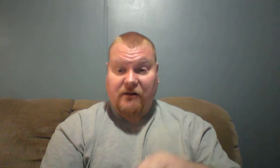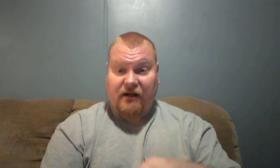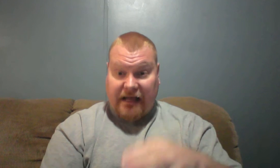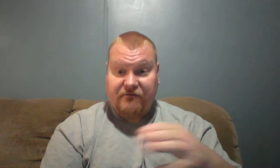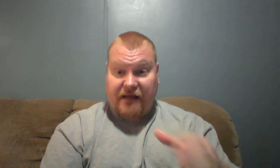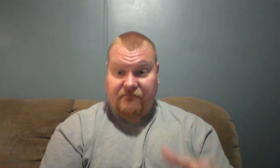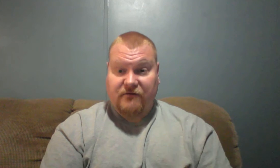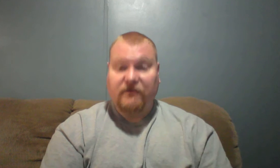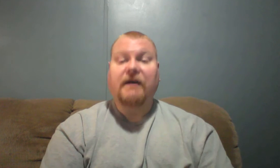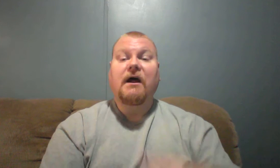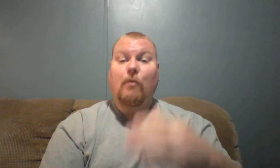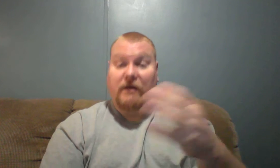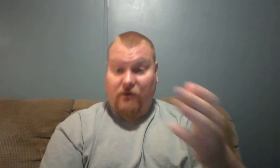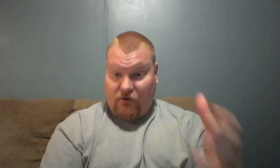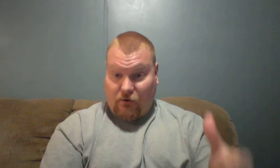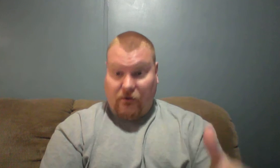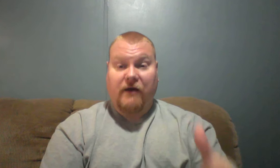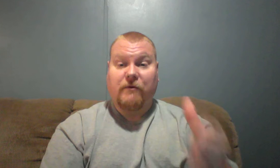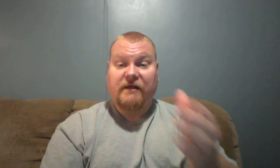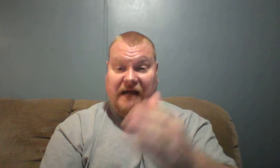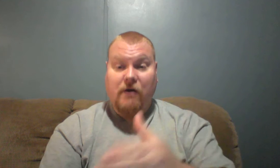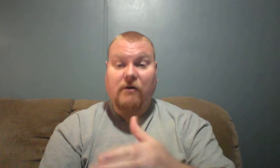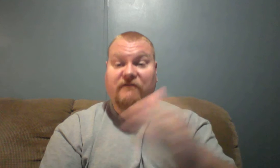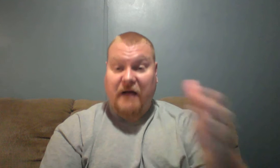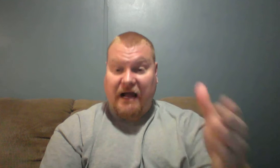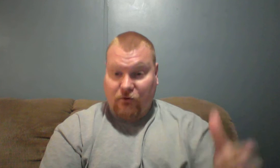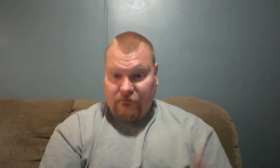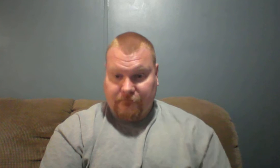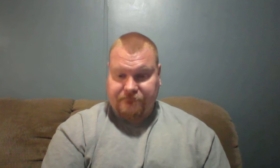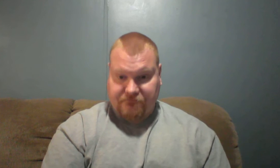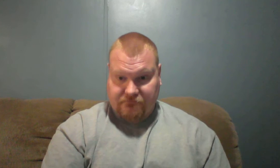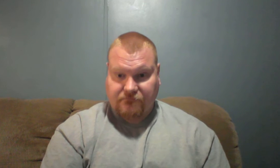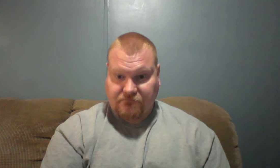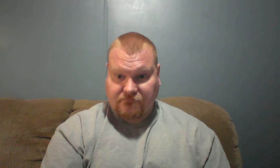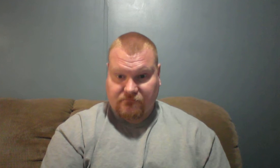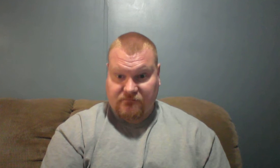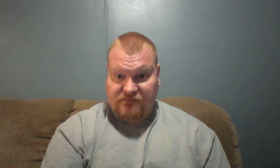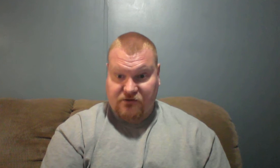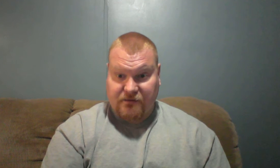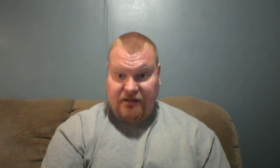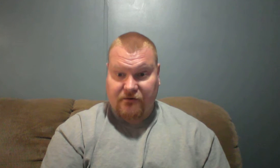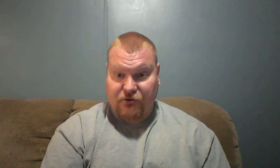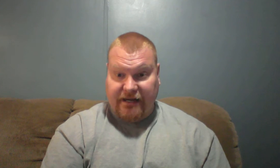after the flood or when the Tower of Babel was being created.